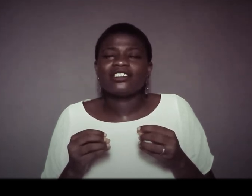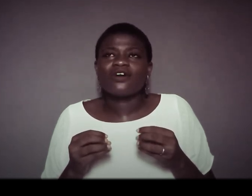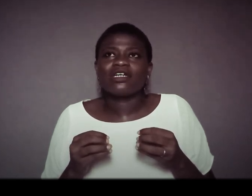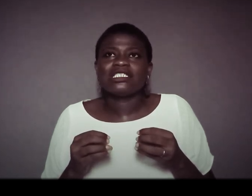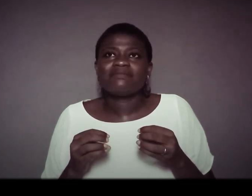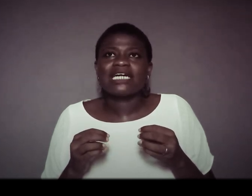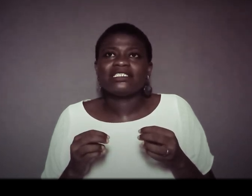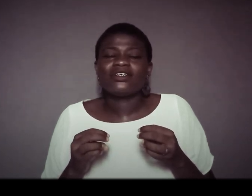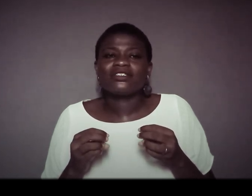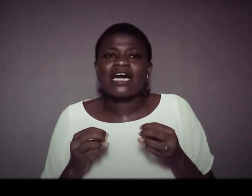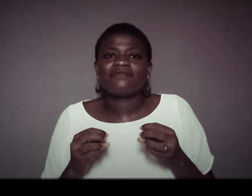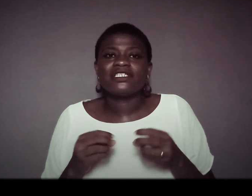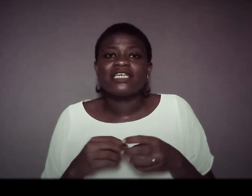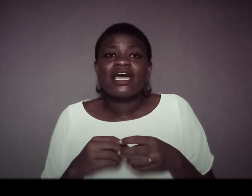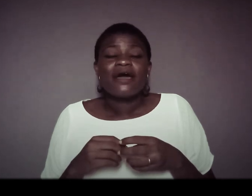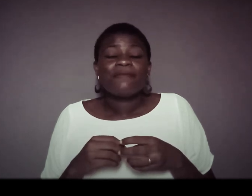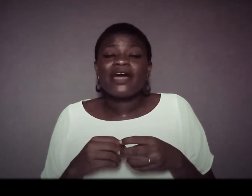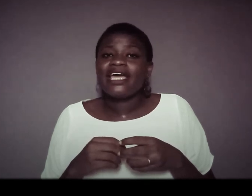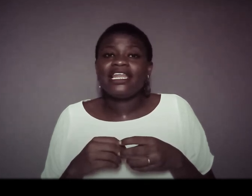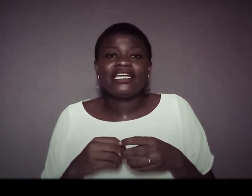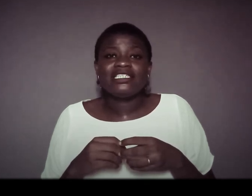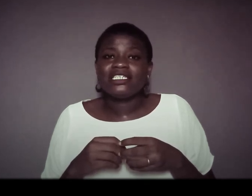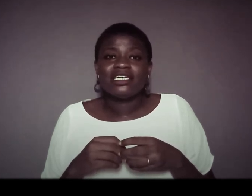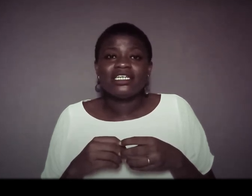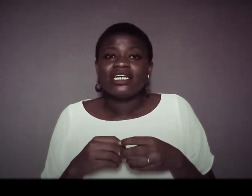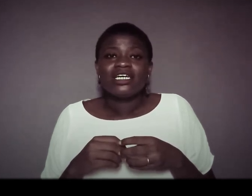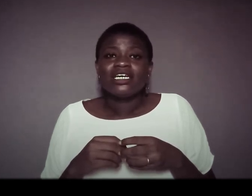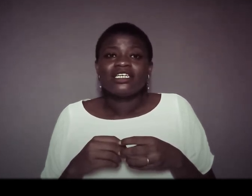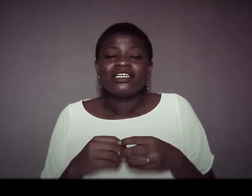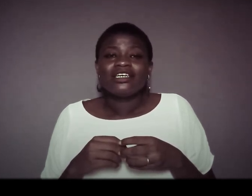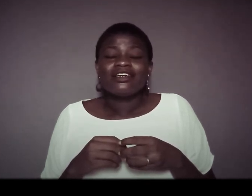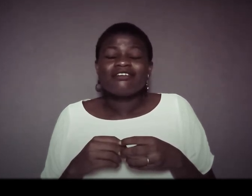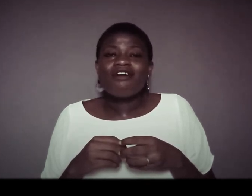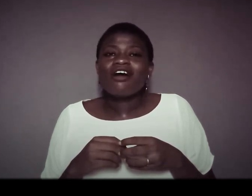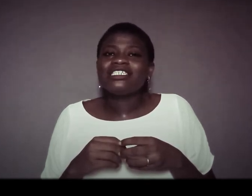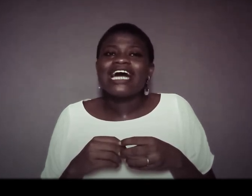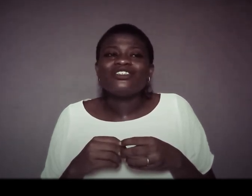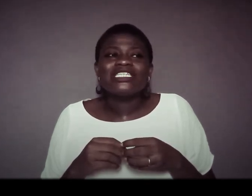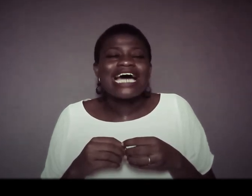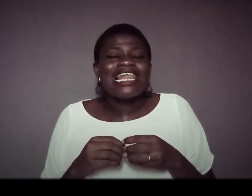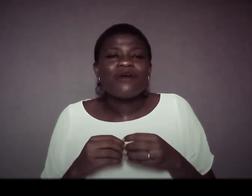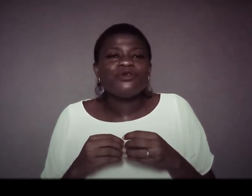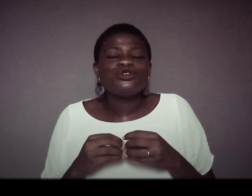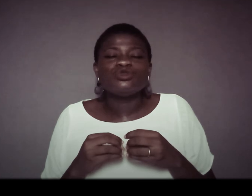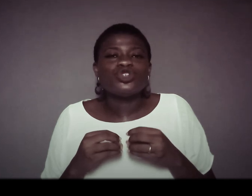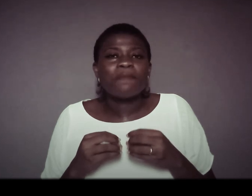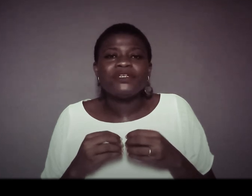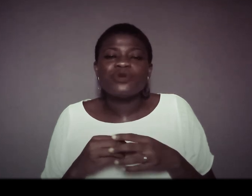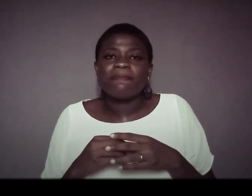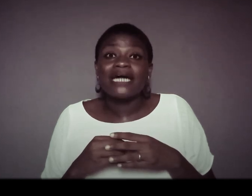me god the man he doesn't have this but hey lady god cannot allow you to jump into a bad